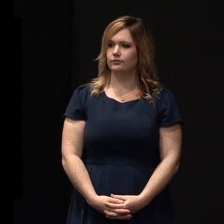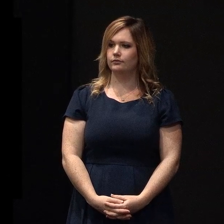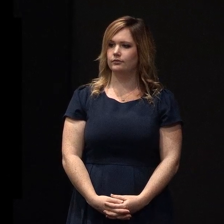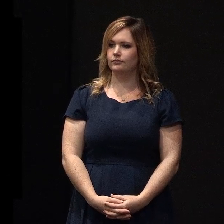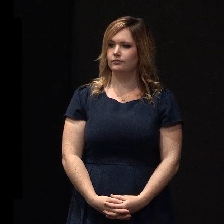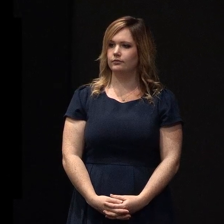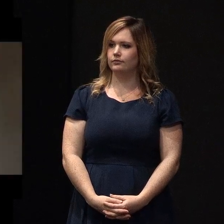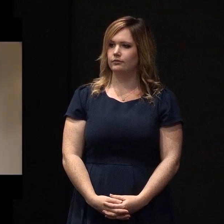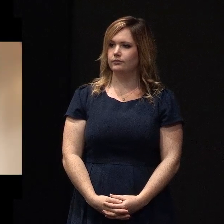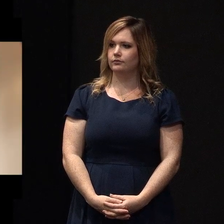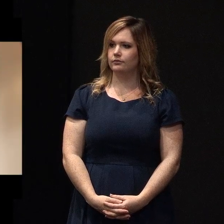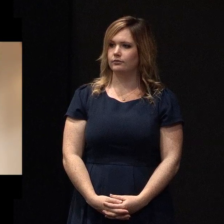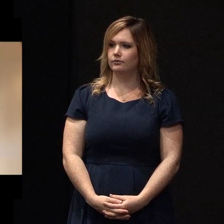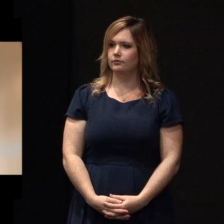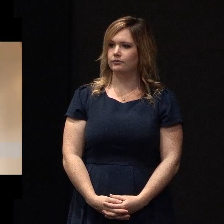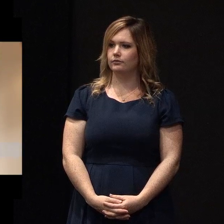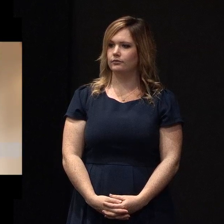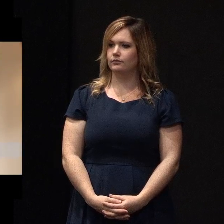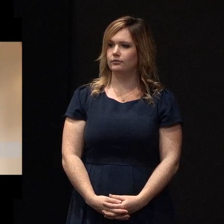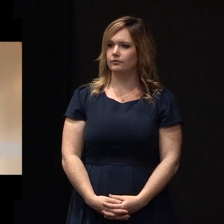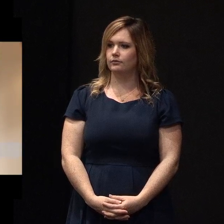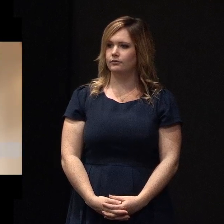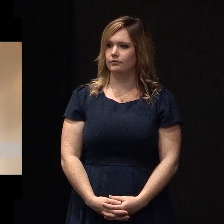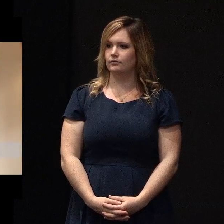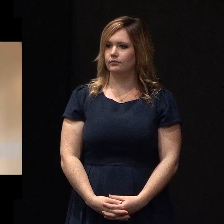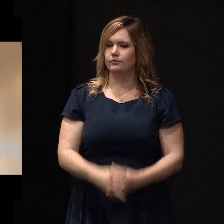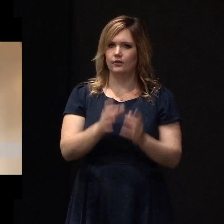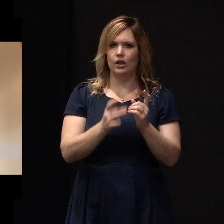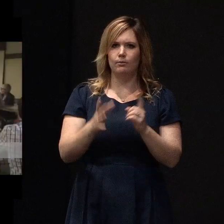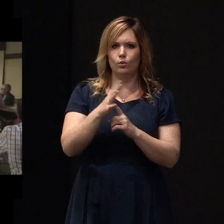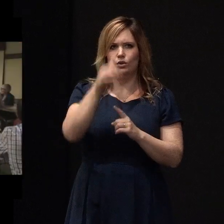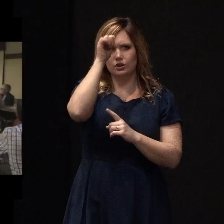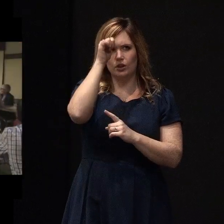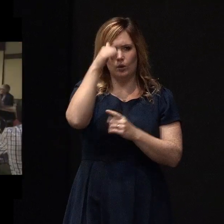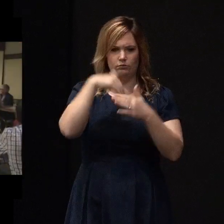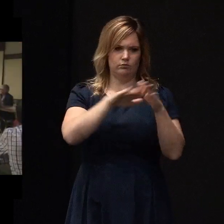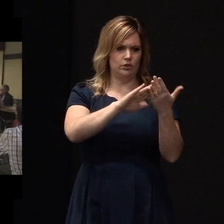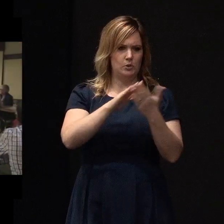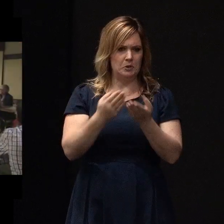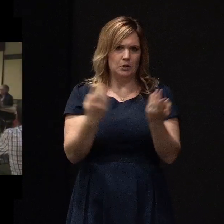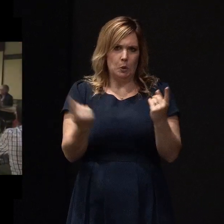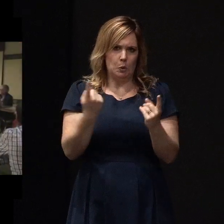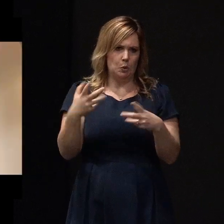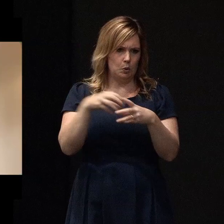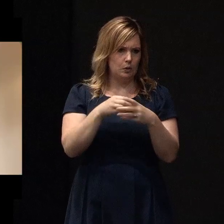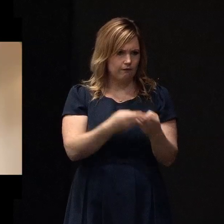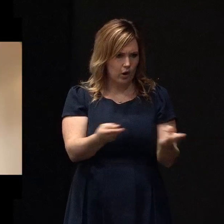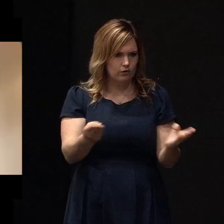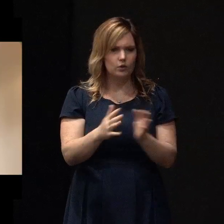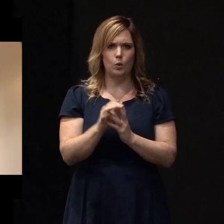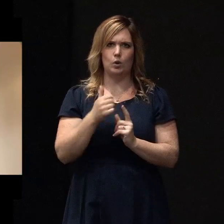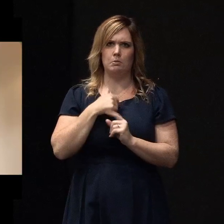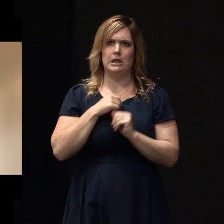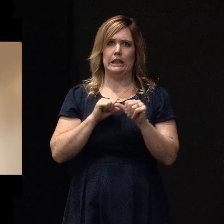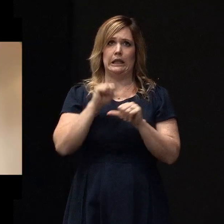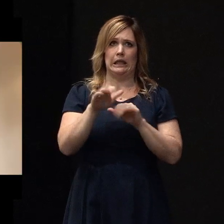It's critical to knowing who is your community now or what do I do